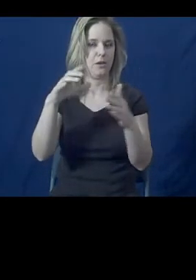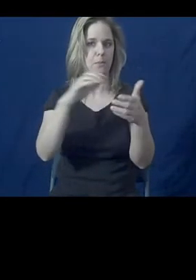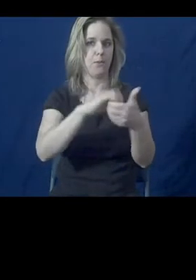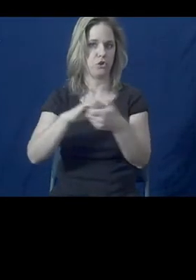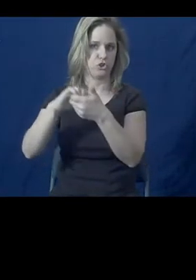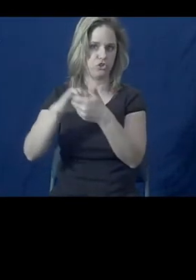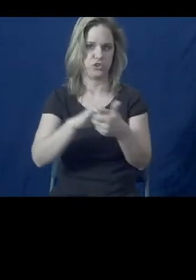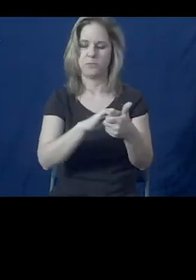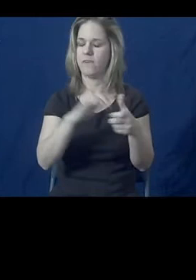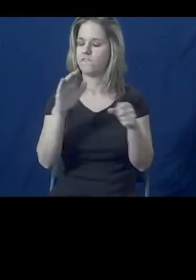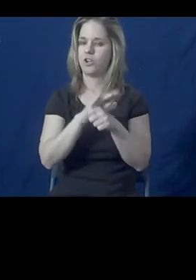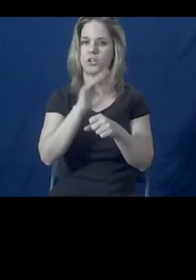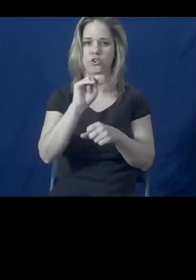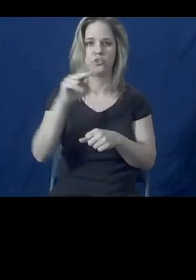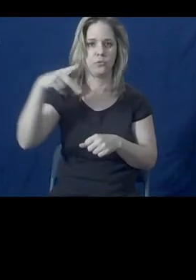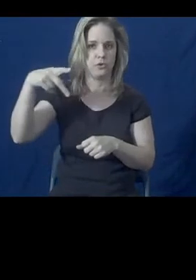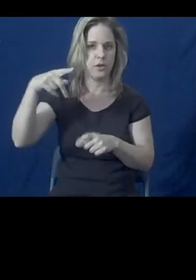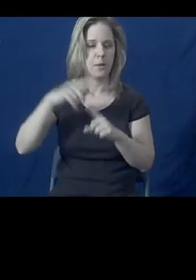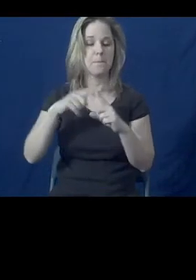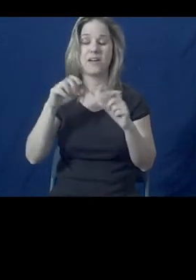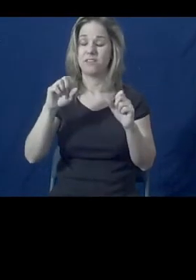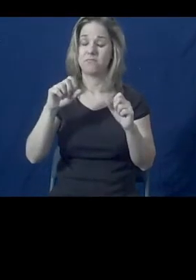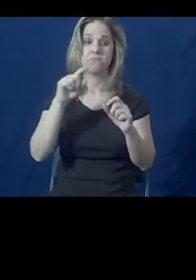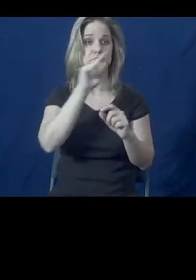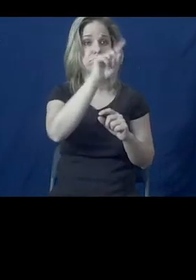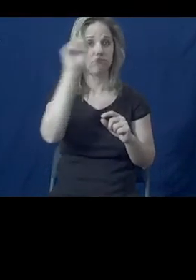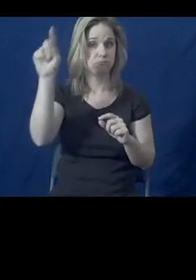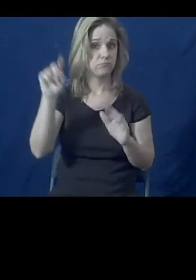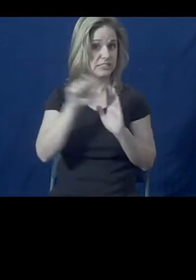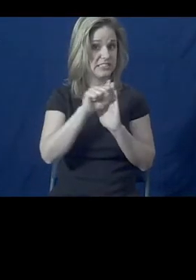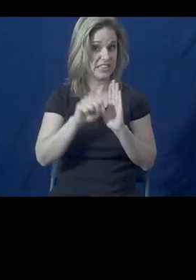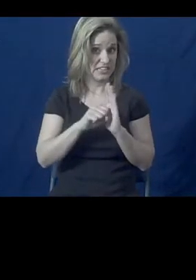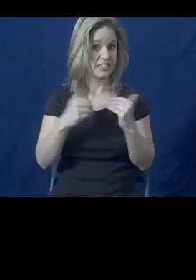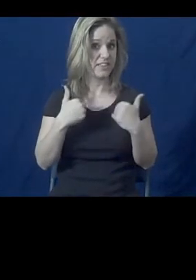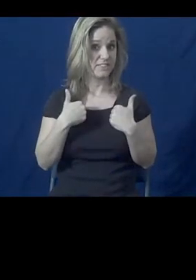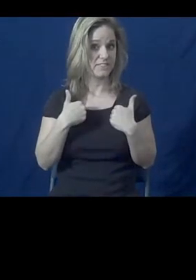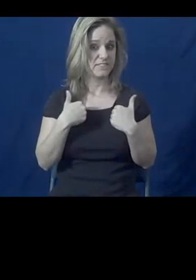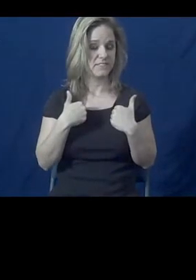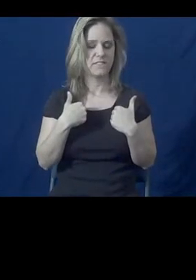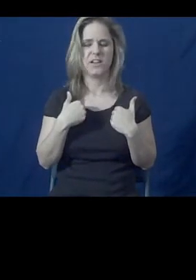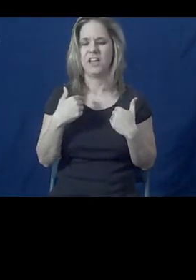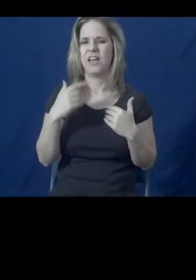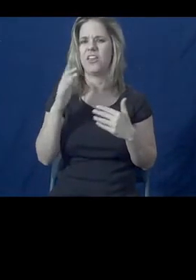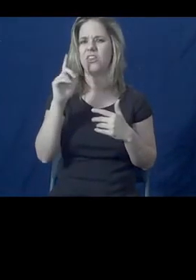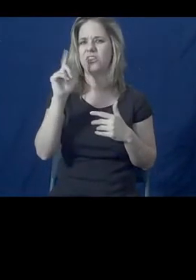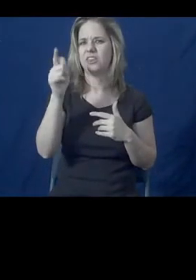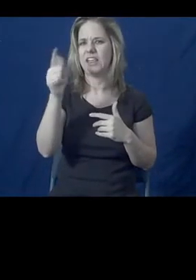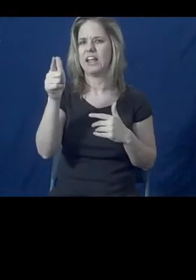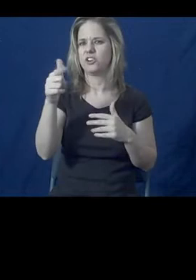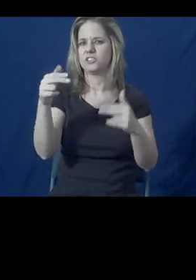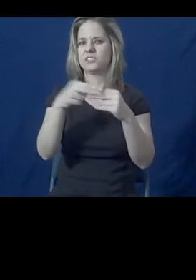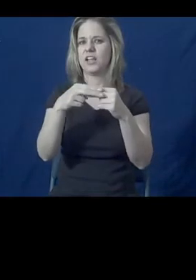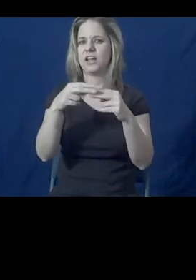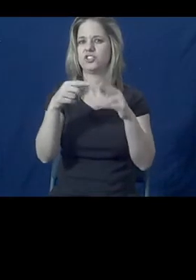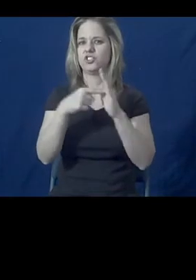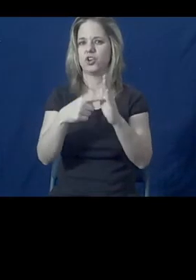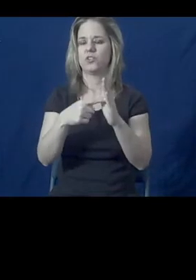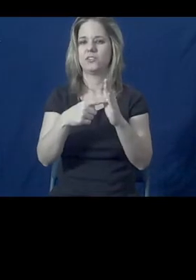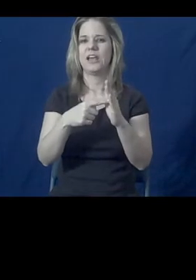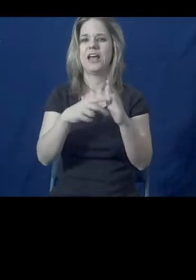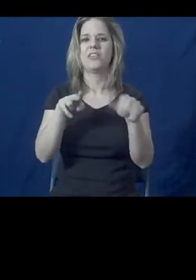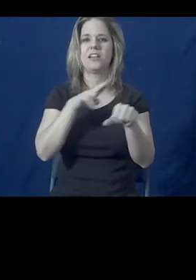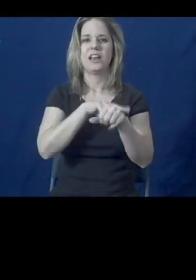But they exist in many states. At the last slide that I'll show, there's a great resource called the National Center for Medical-Legal Partnership.